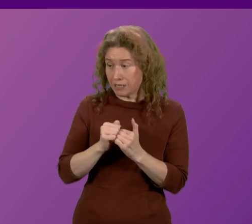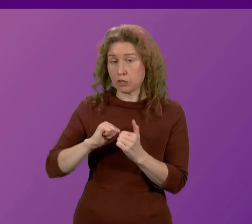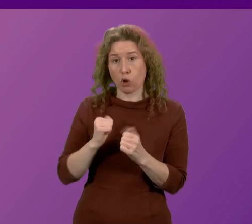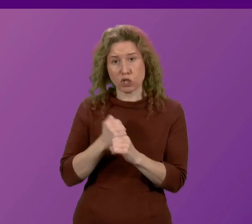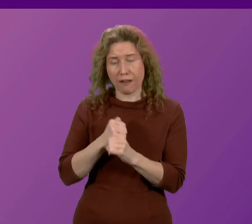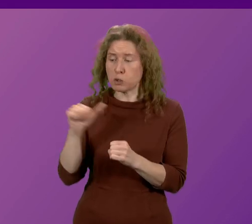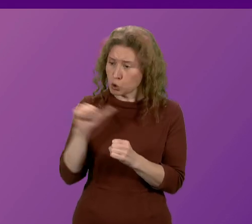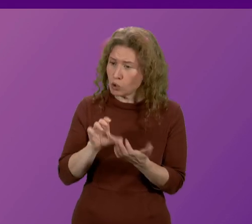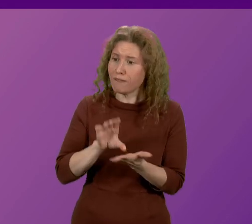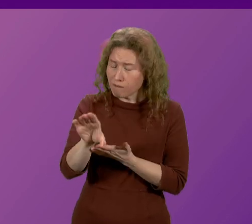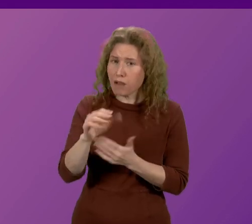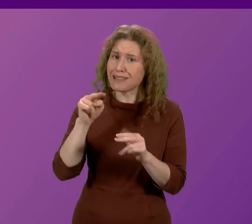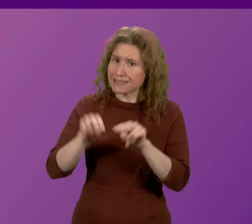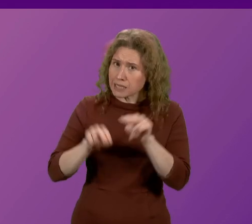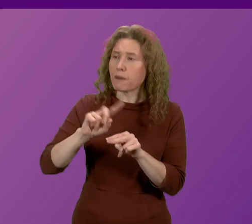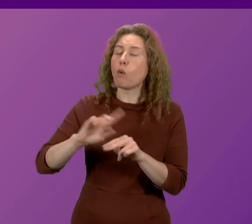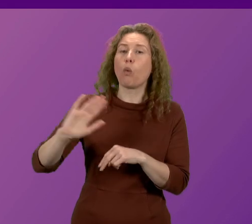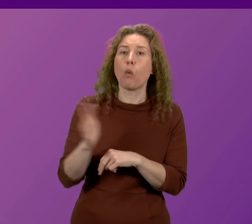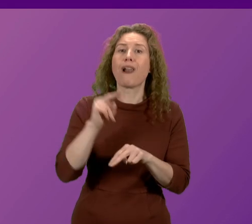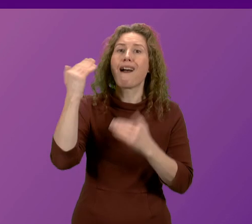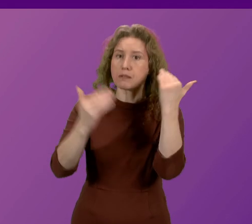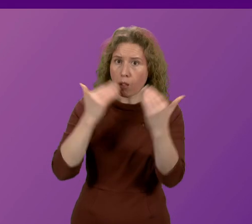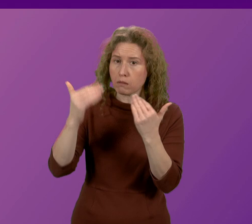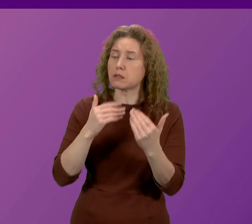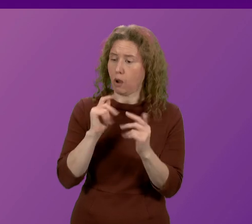assessments for all adults? First Minister.